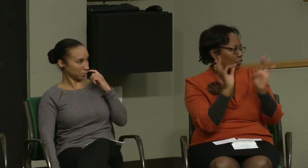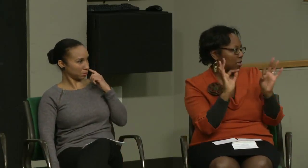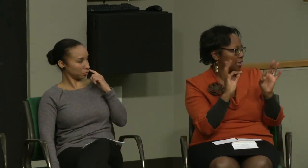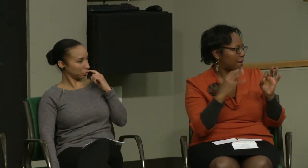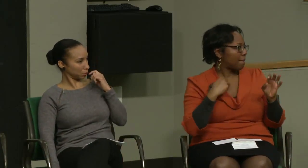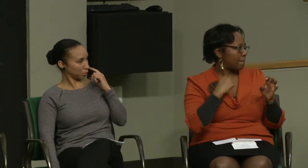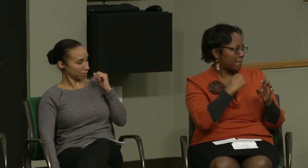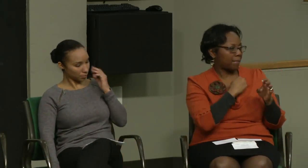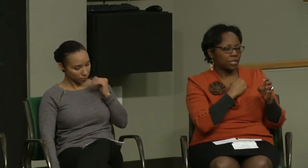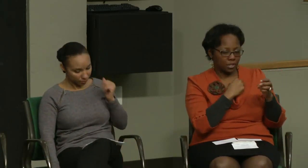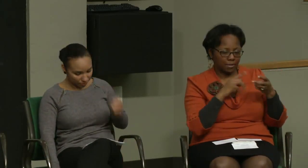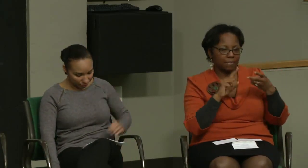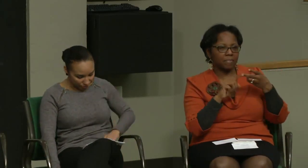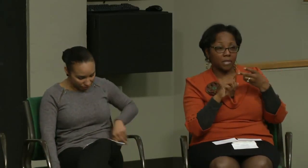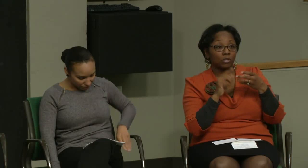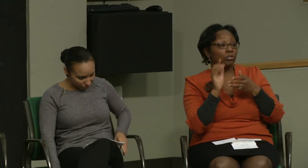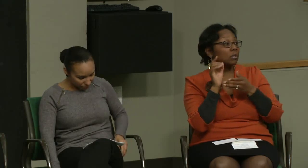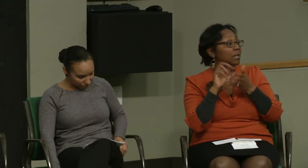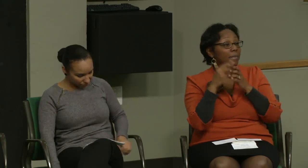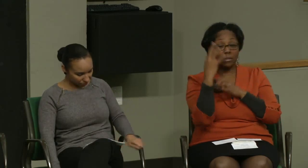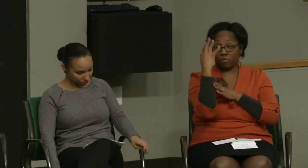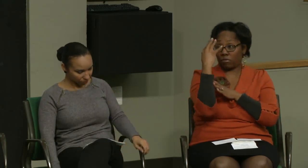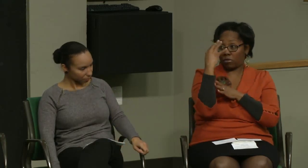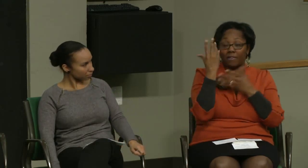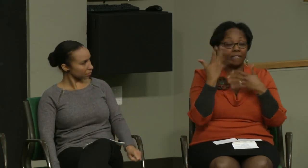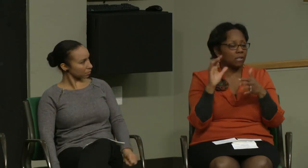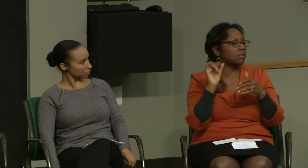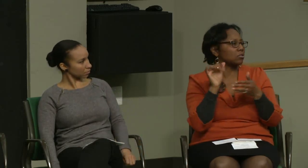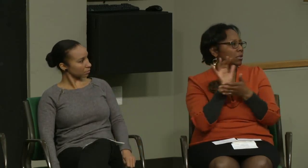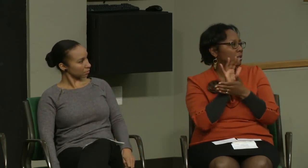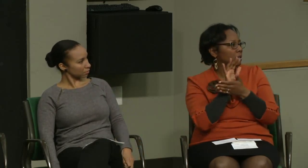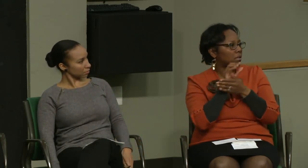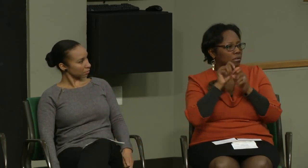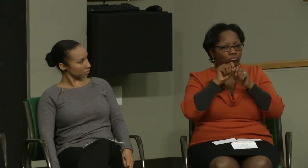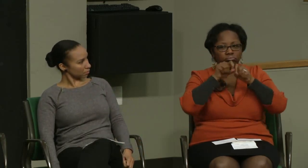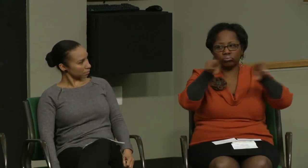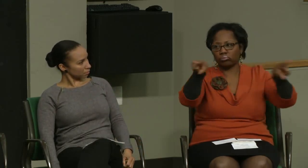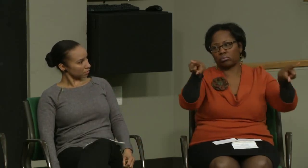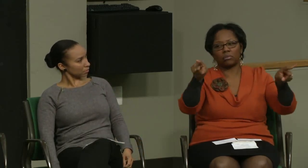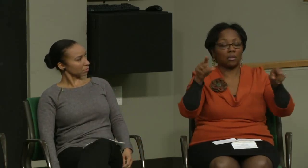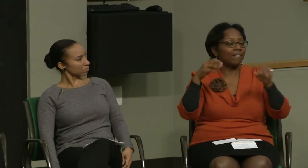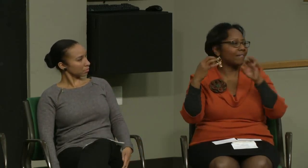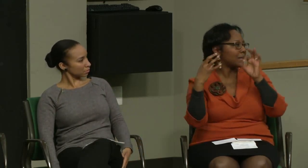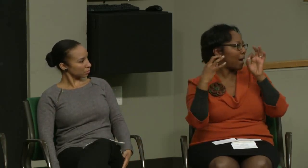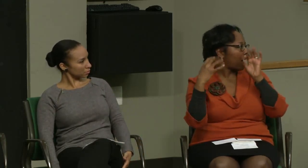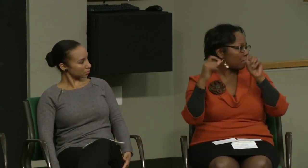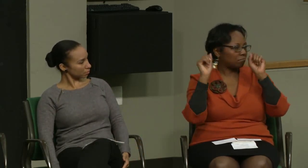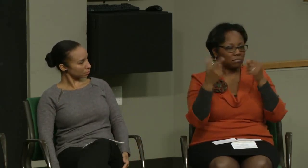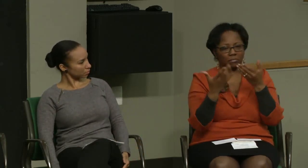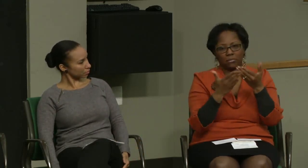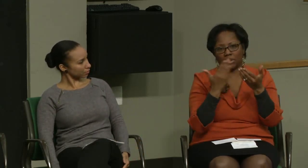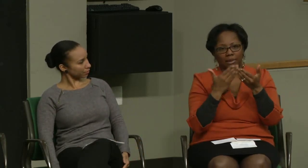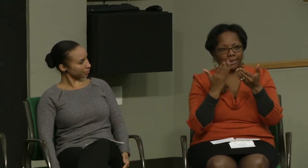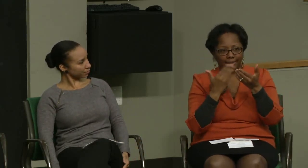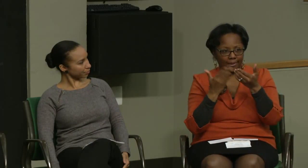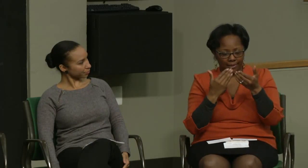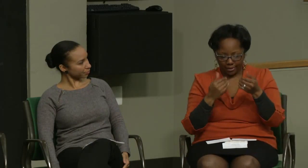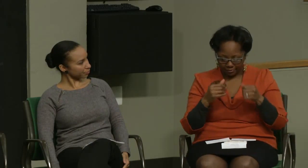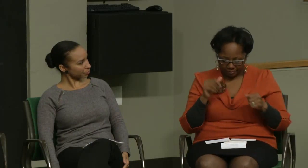Copy.com is unlimited and free, which means you can videotape yourself and then send it out to colleagues for